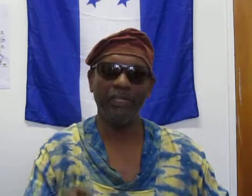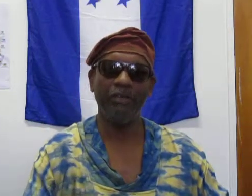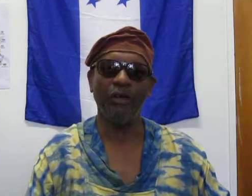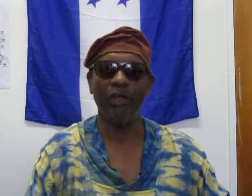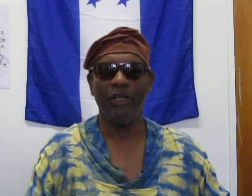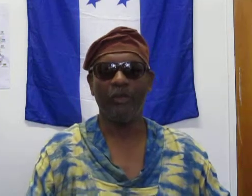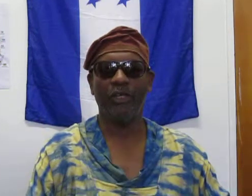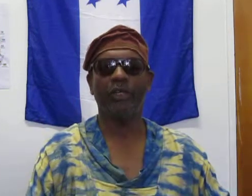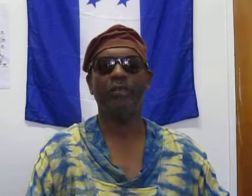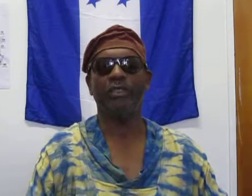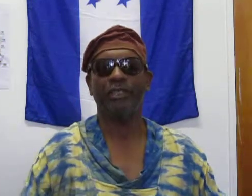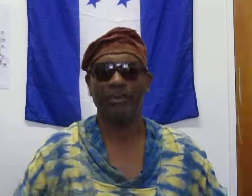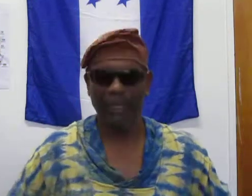you know what I only suspect.